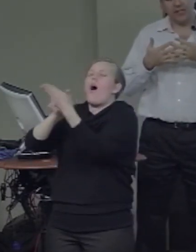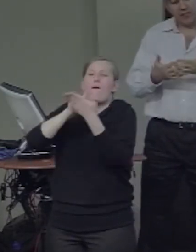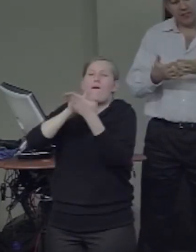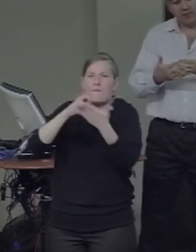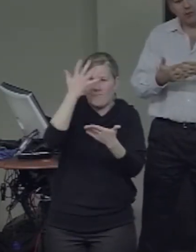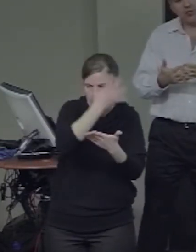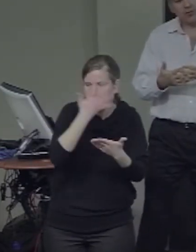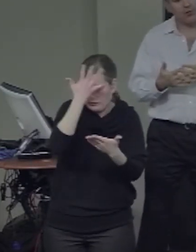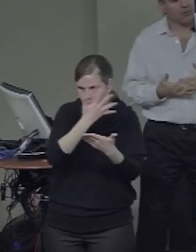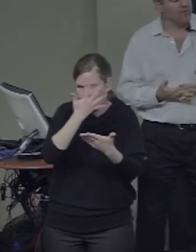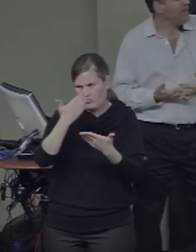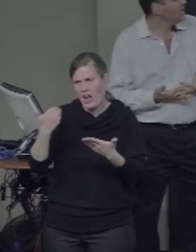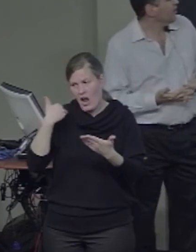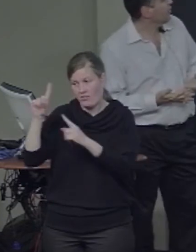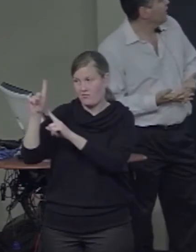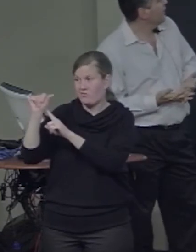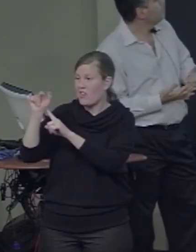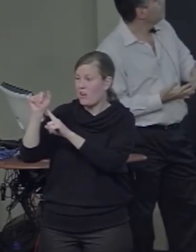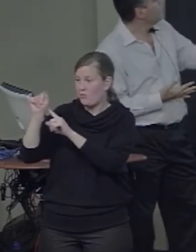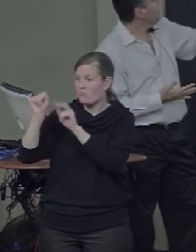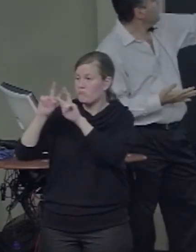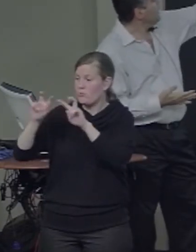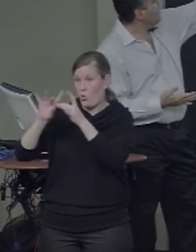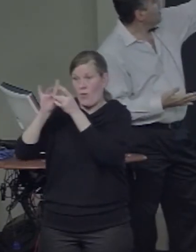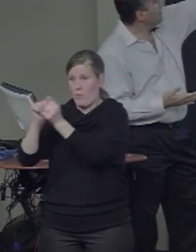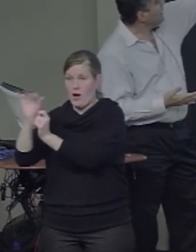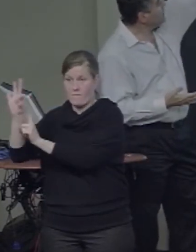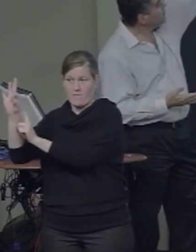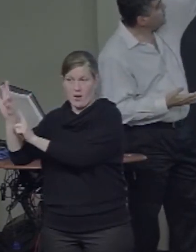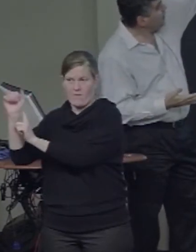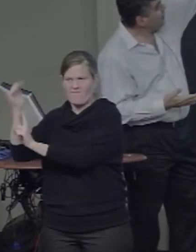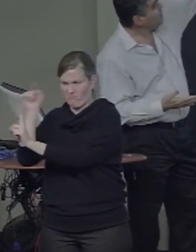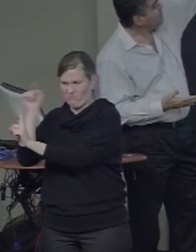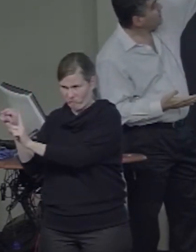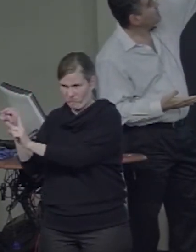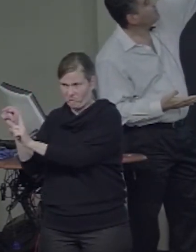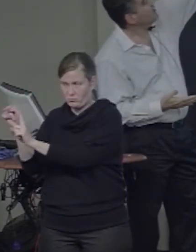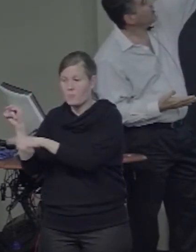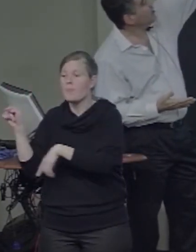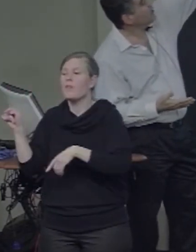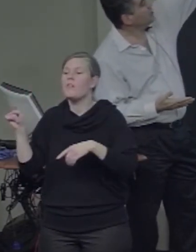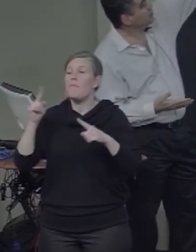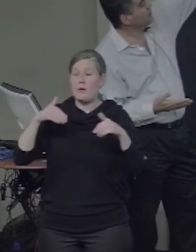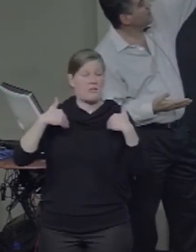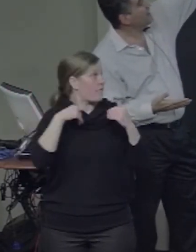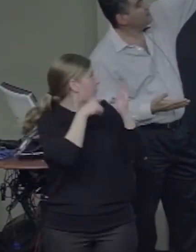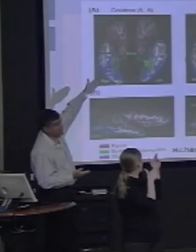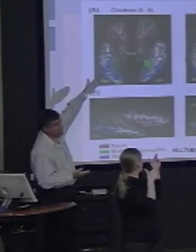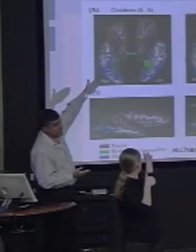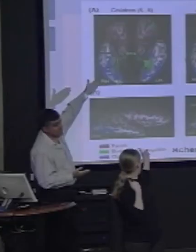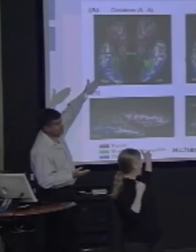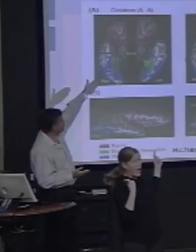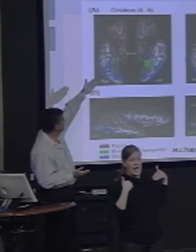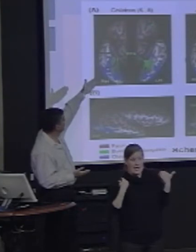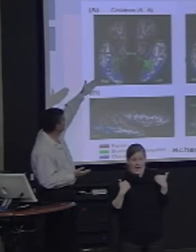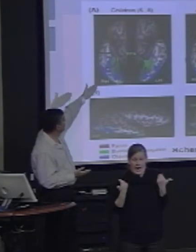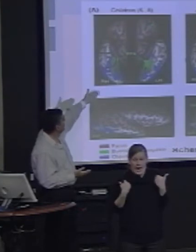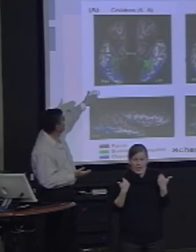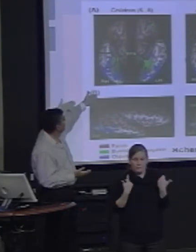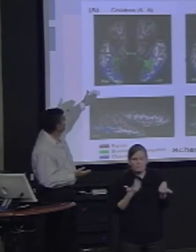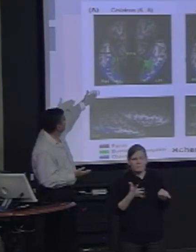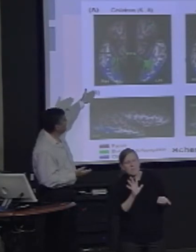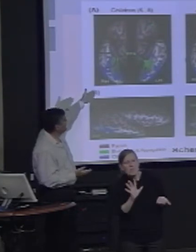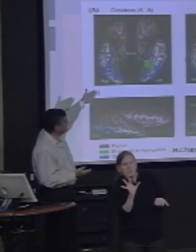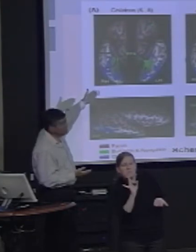of this fusiform face area in relatively younger children, five to eight years old,